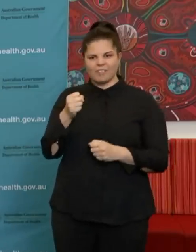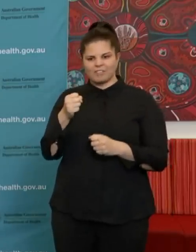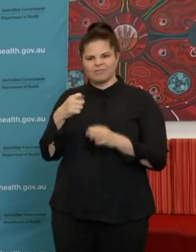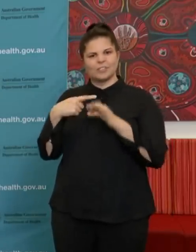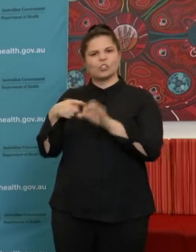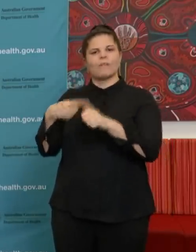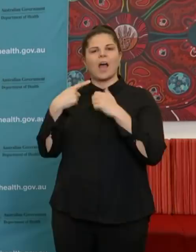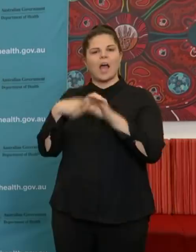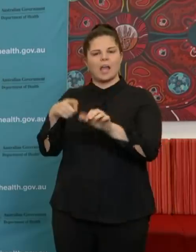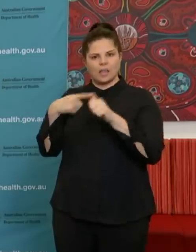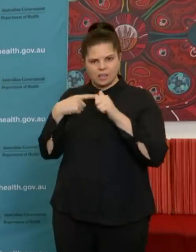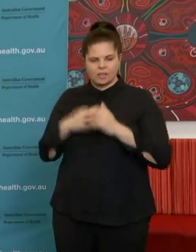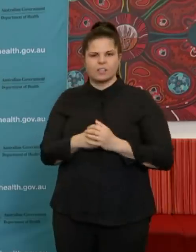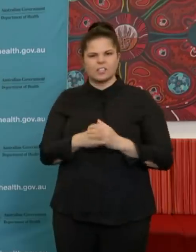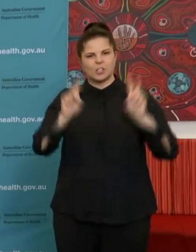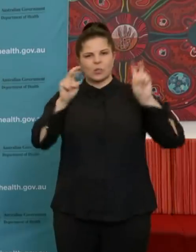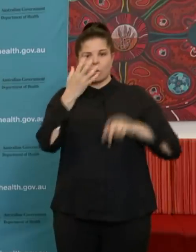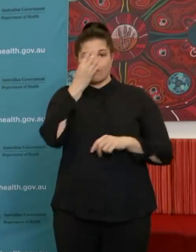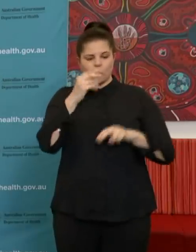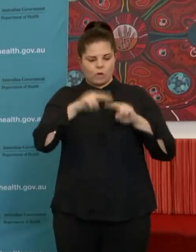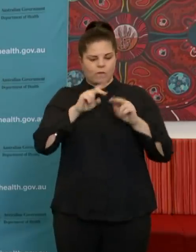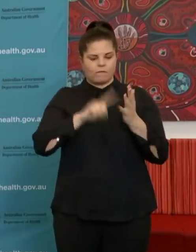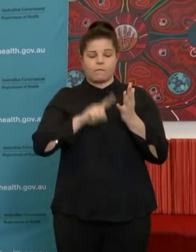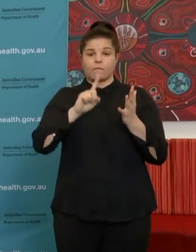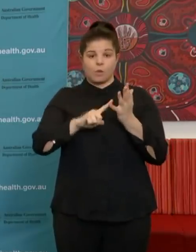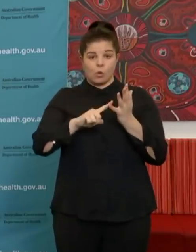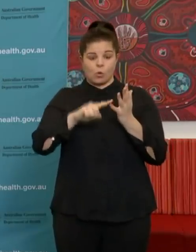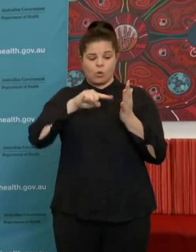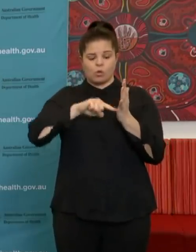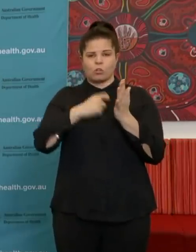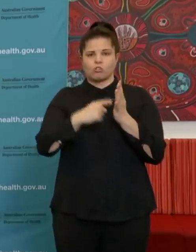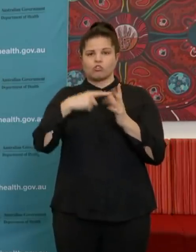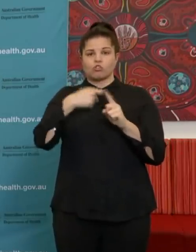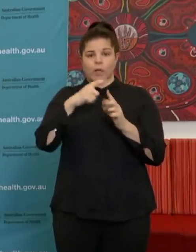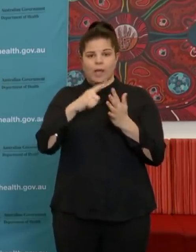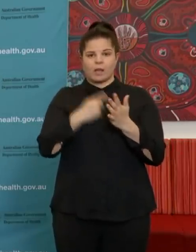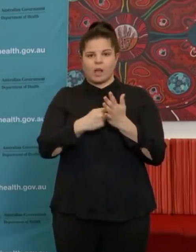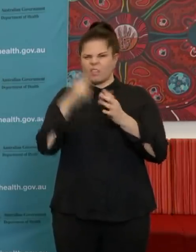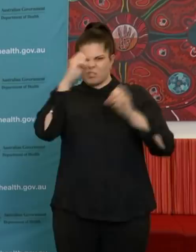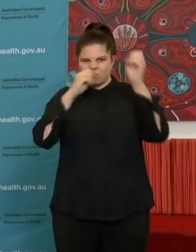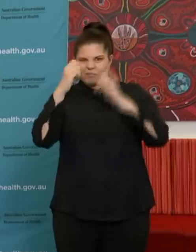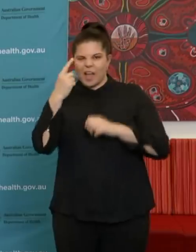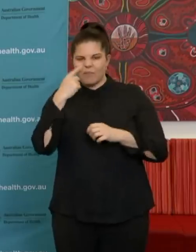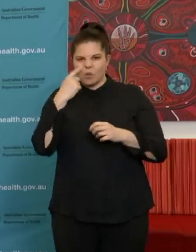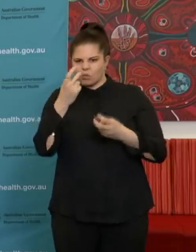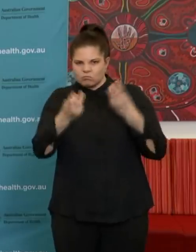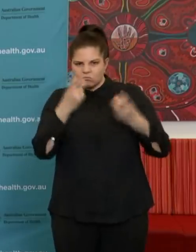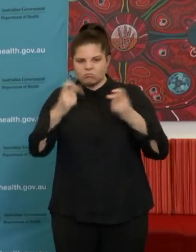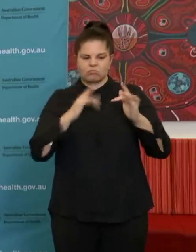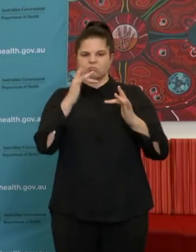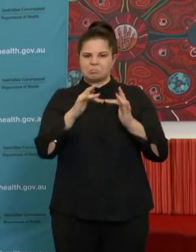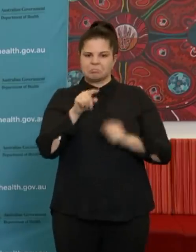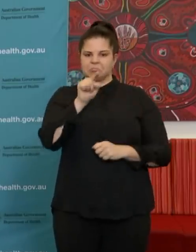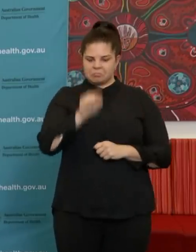and I would encourage people to join flu tracker, have a look at it in your in your search engine, and you can sign up